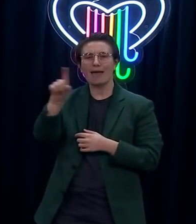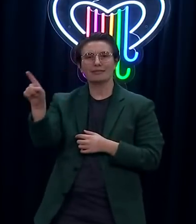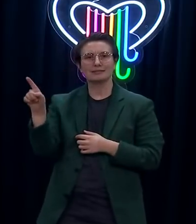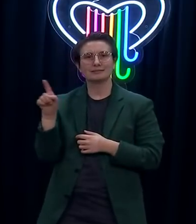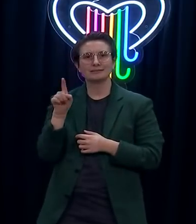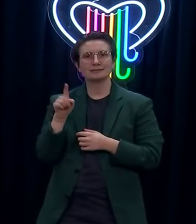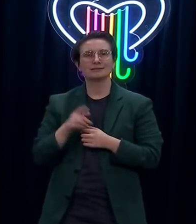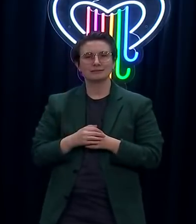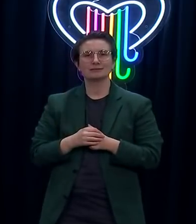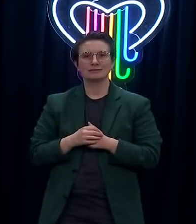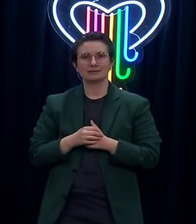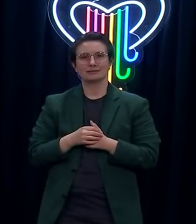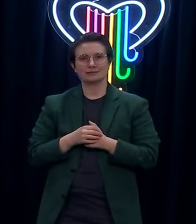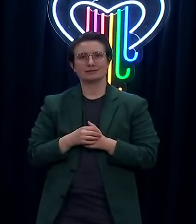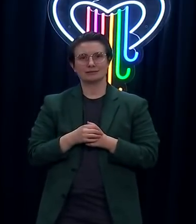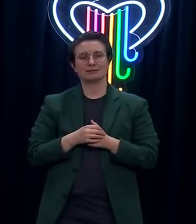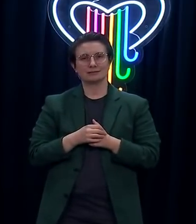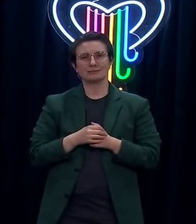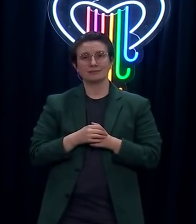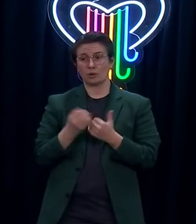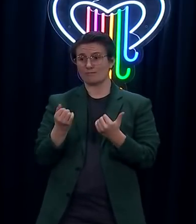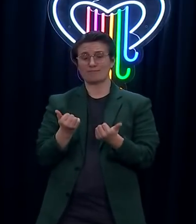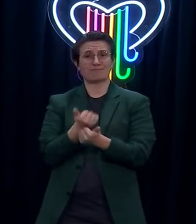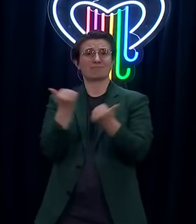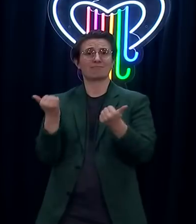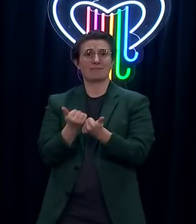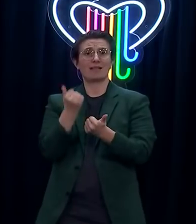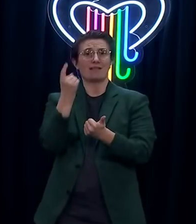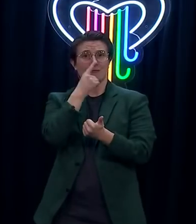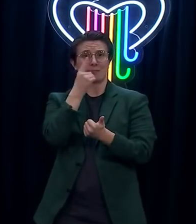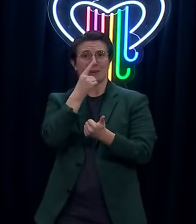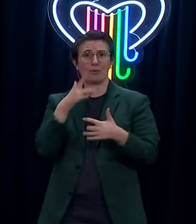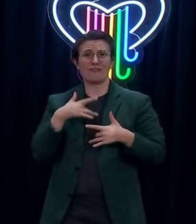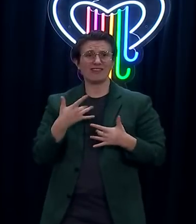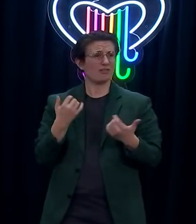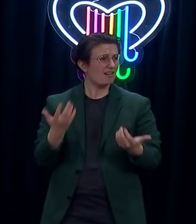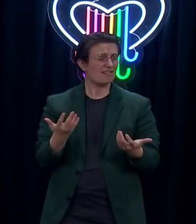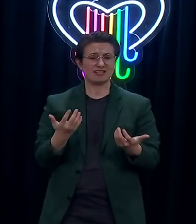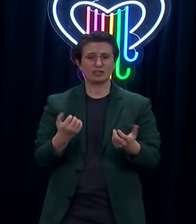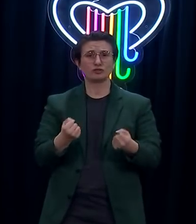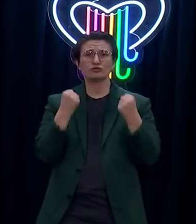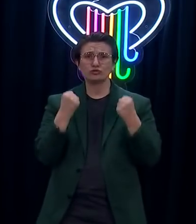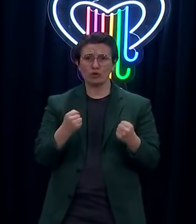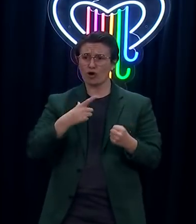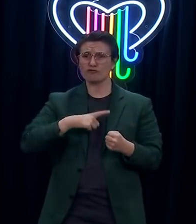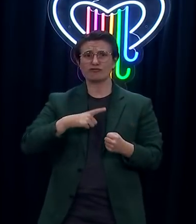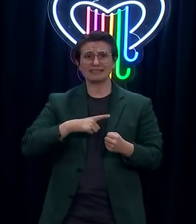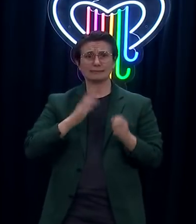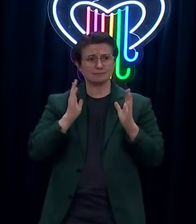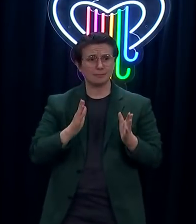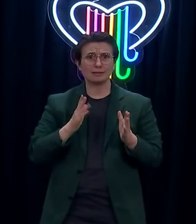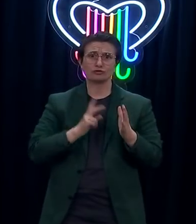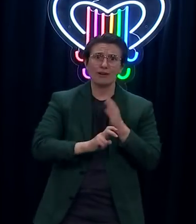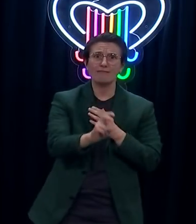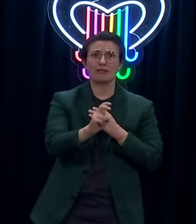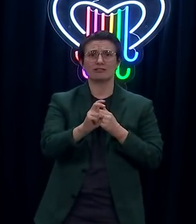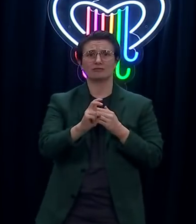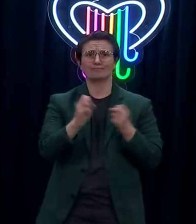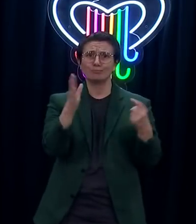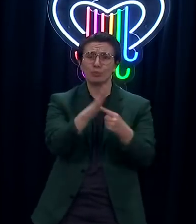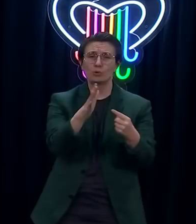people who have every reason to believe that actually their reason for travelling is a good one, but we're trying to protect everyone.